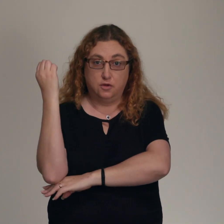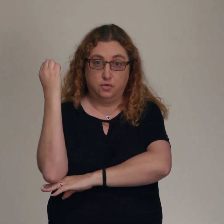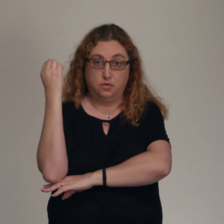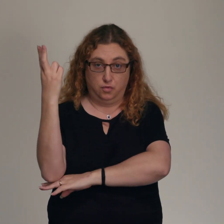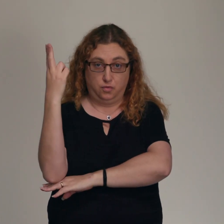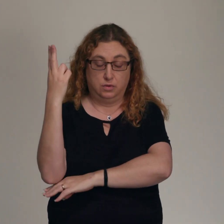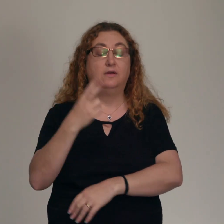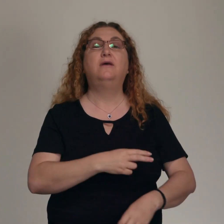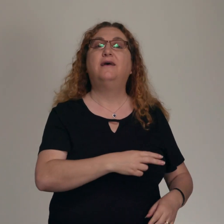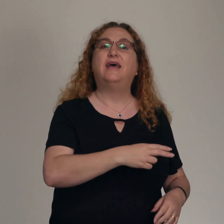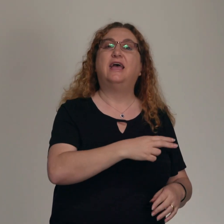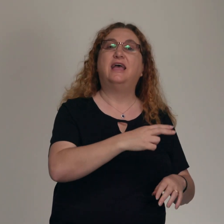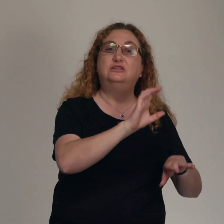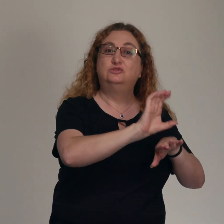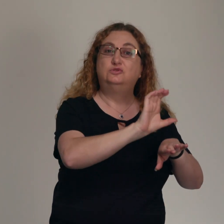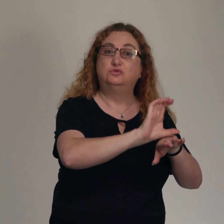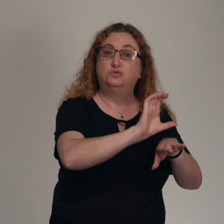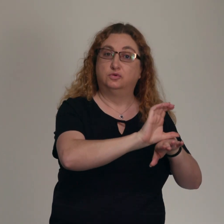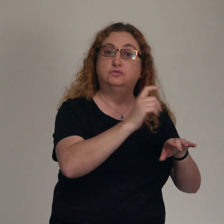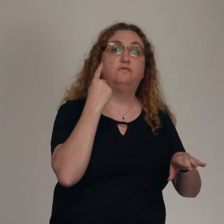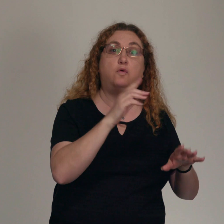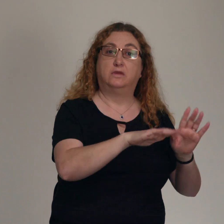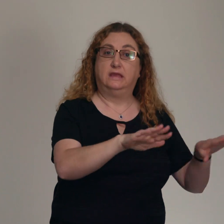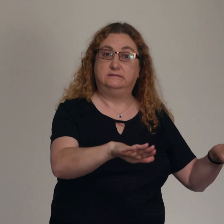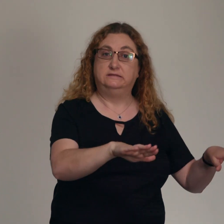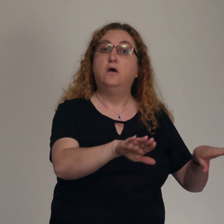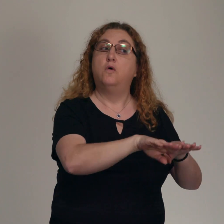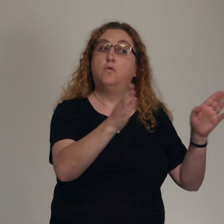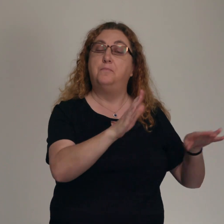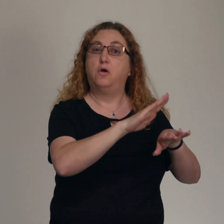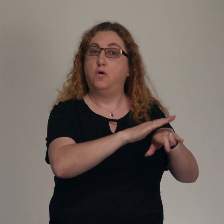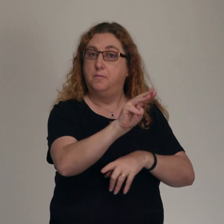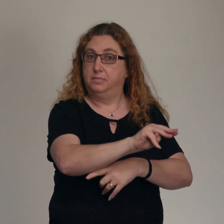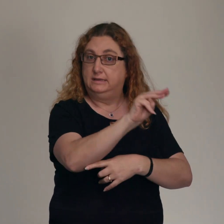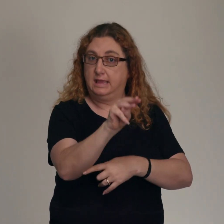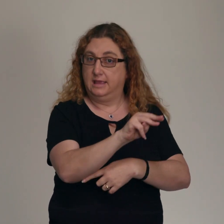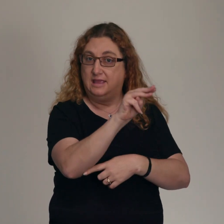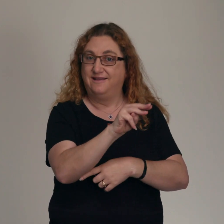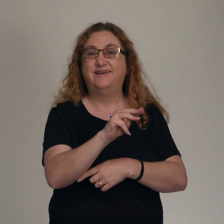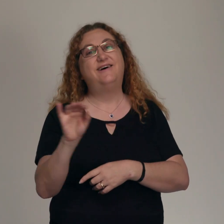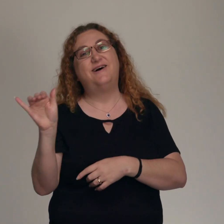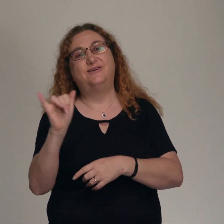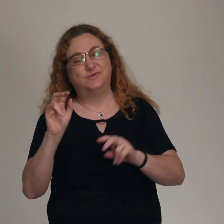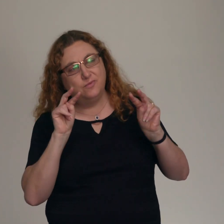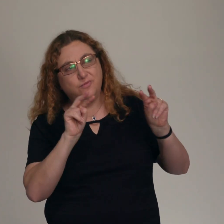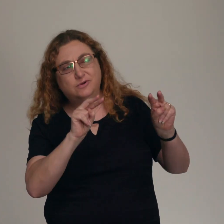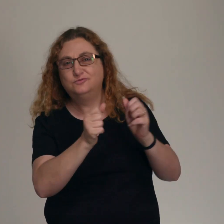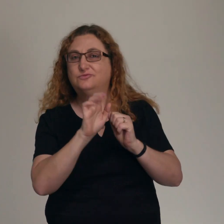for the children's ministry goes live on Mondays. And speaking of the kids, don't forget to check out our children's service. They've put together some really great worship